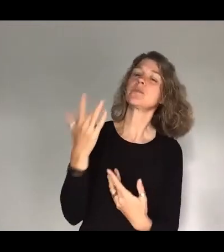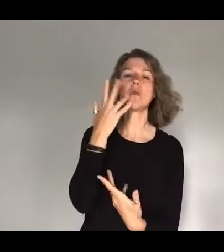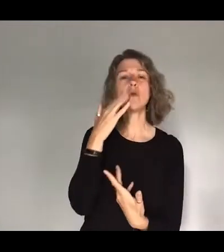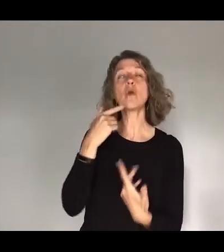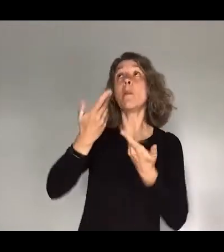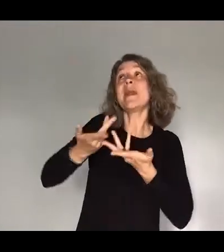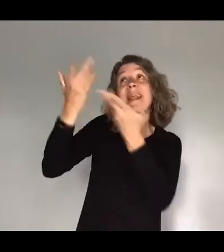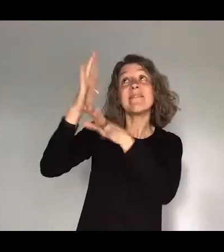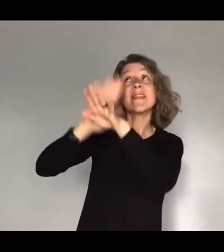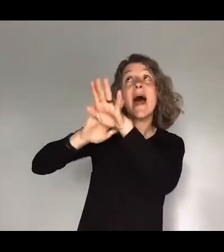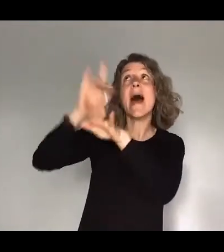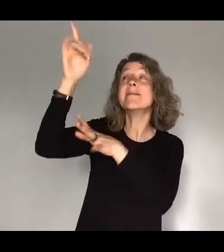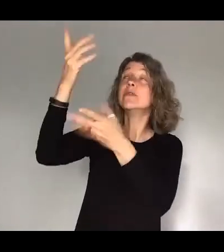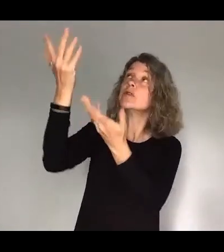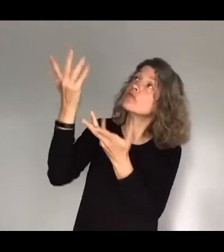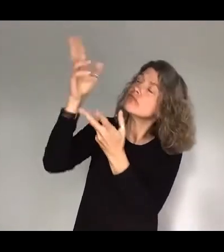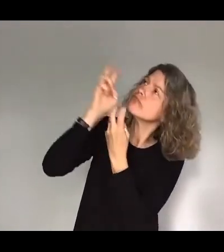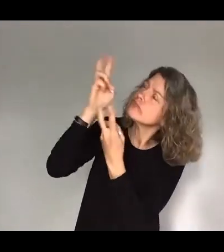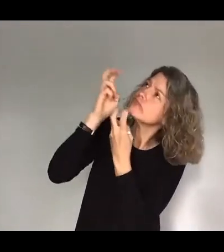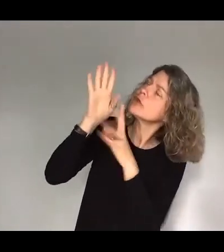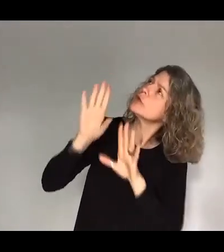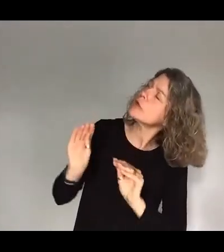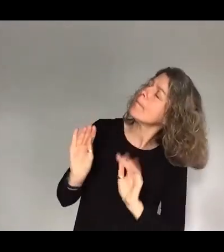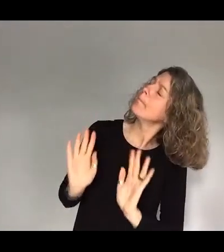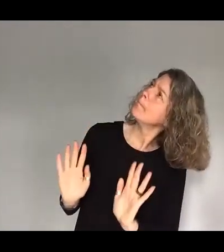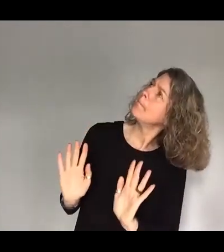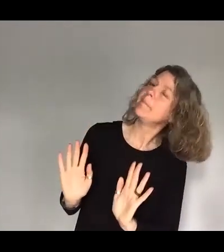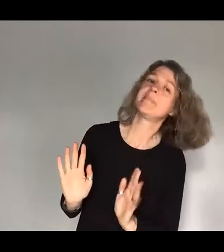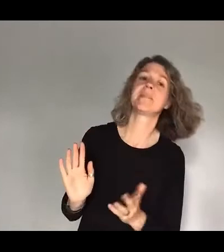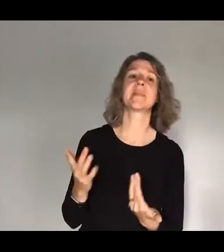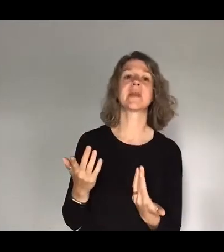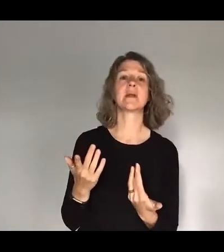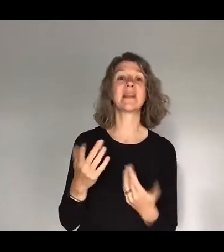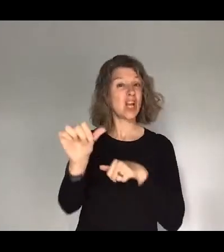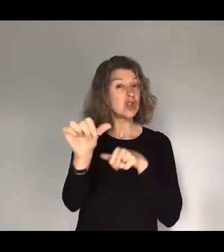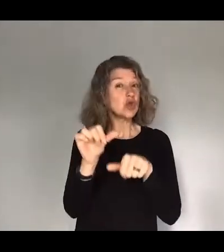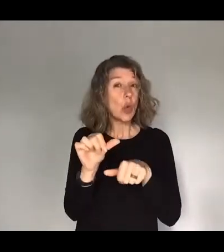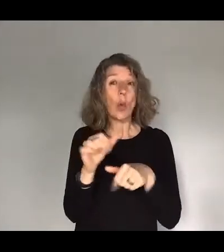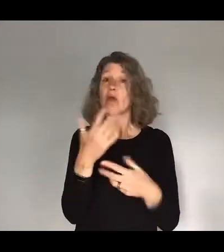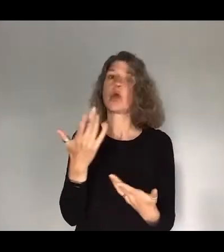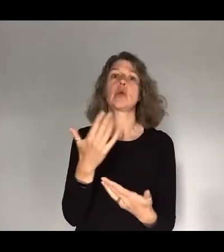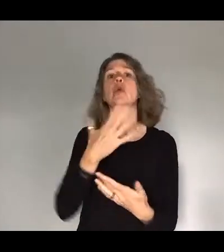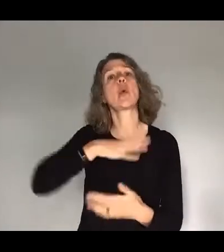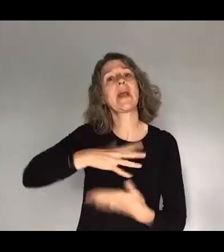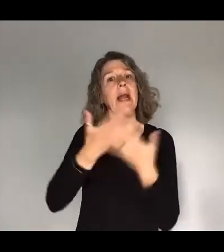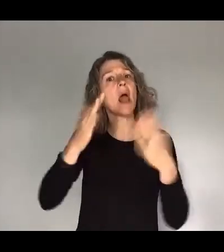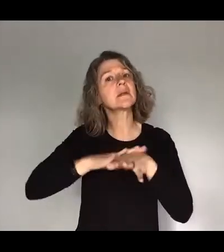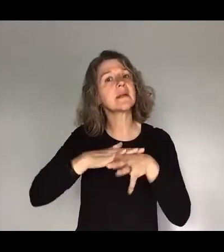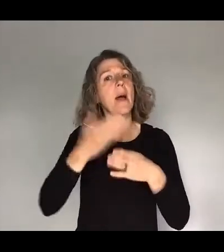these three days. And because actually this year, it's a slightly shorter, you don't have to take so much time off work, which is another bonus, but you can come for the weekend and just